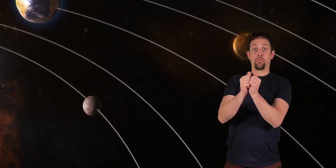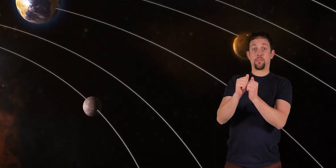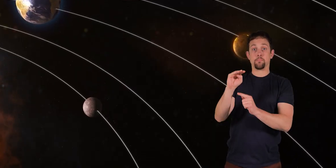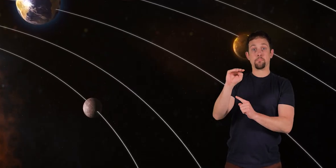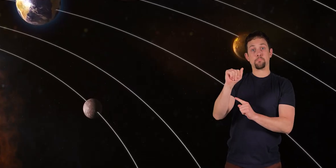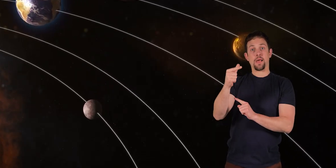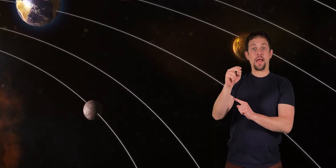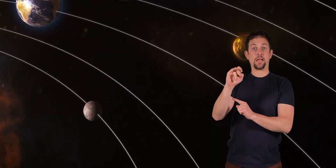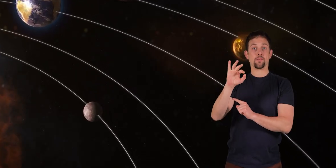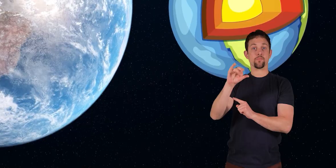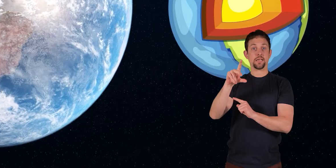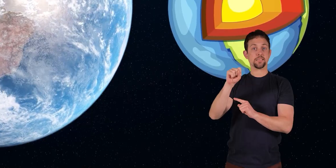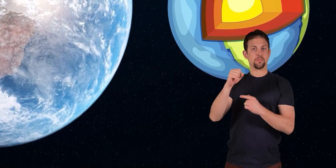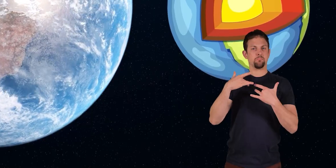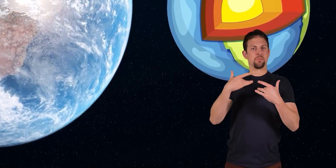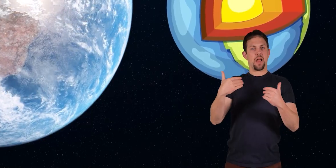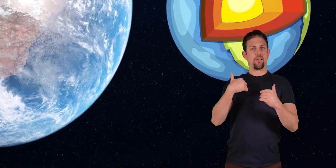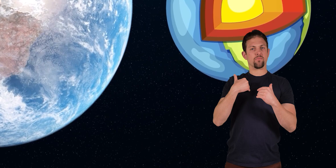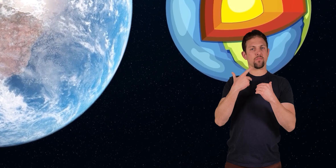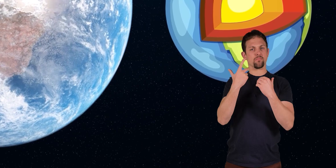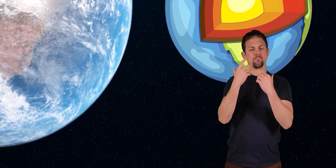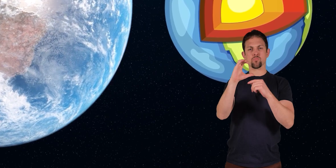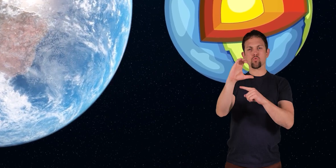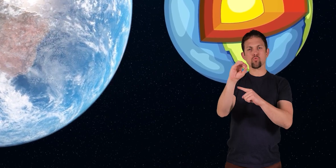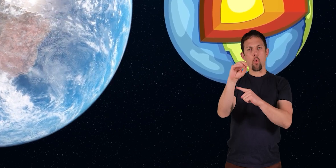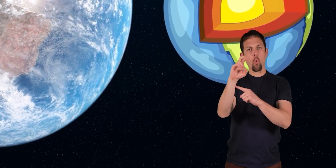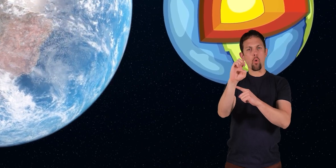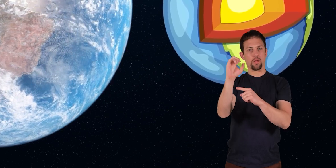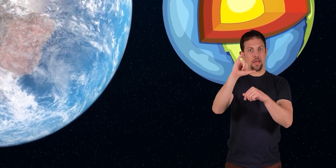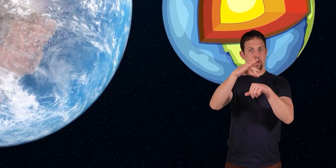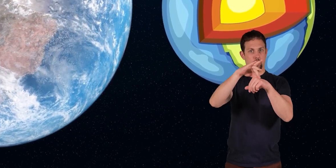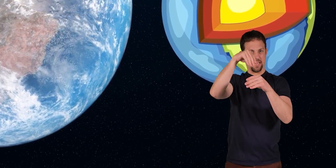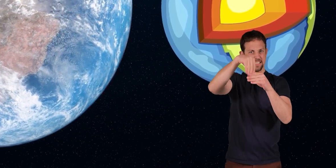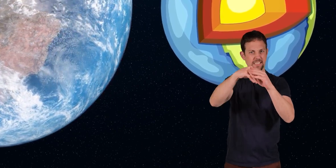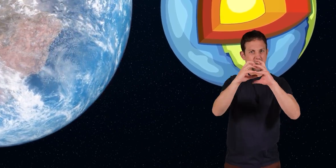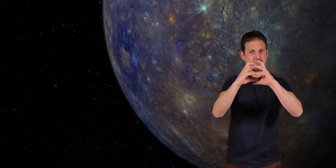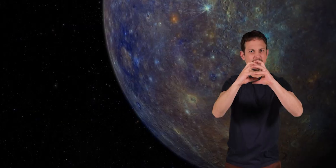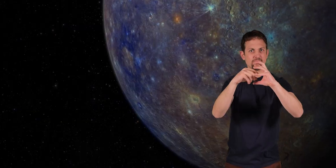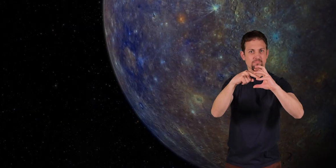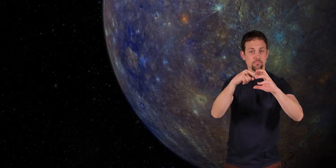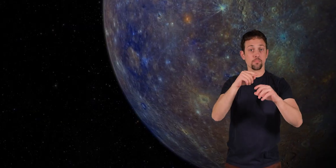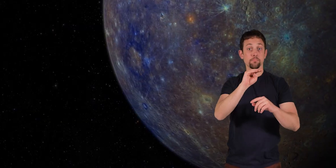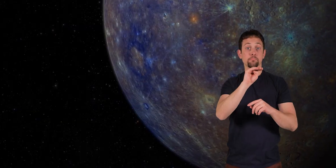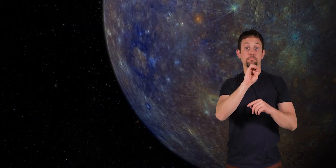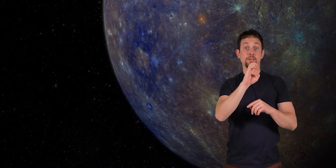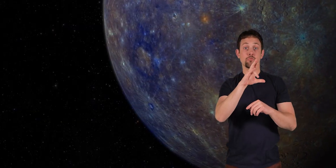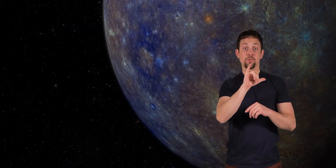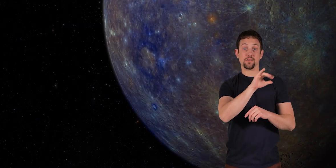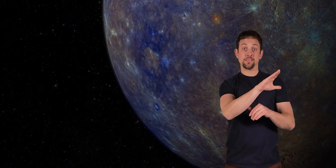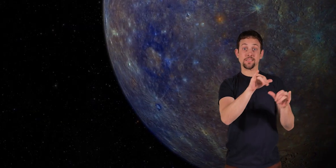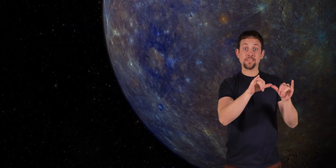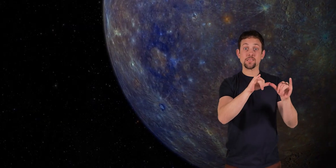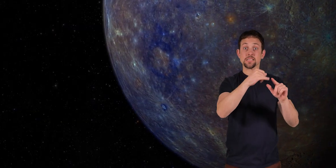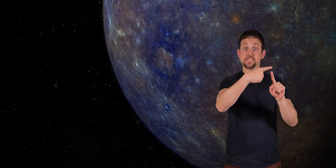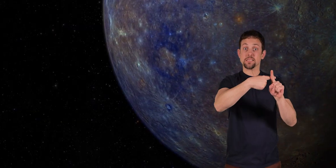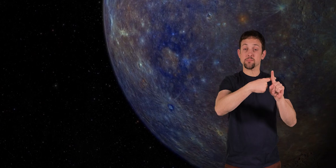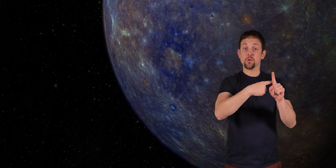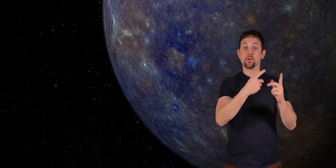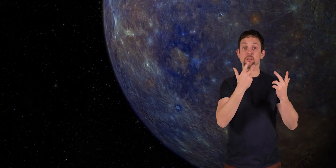with magnetic fields tend to have a molten core, like the Earth. Mercury's size and temperature would suggest that it would